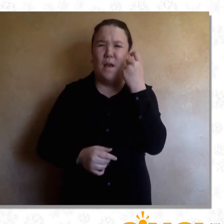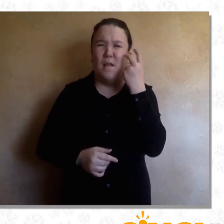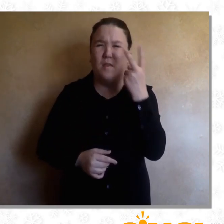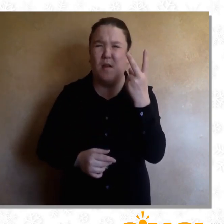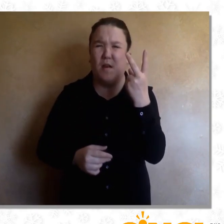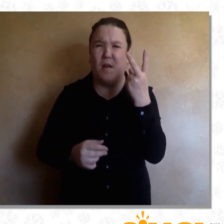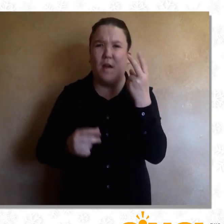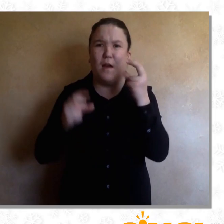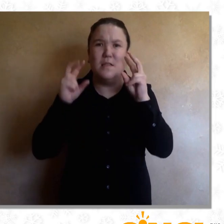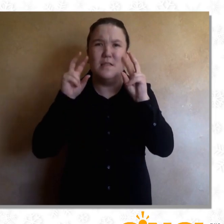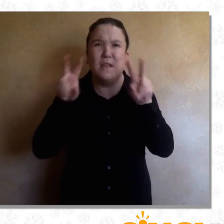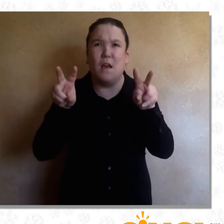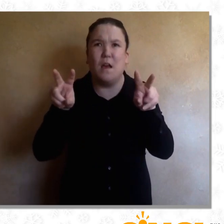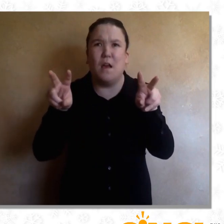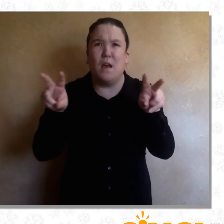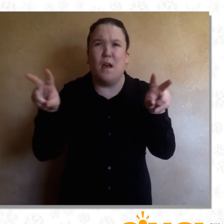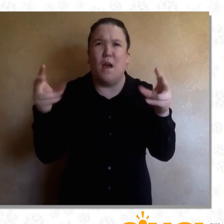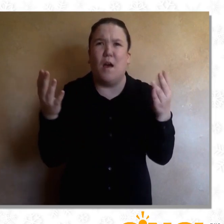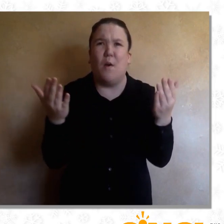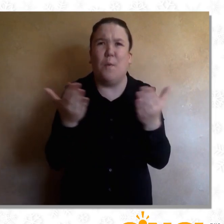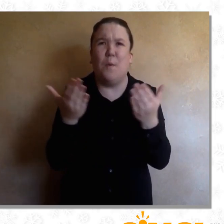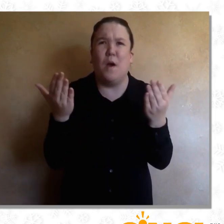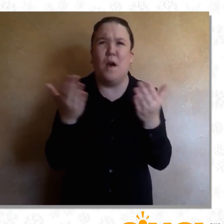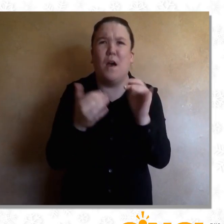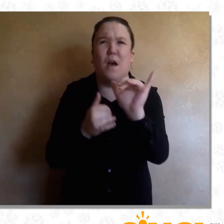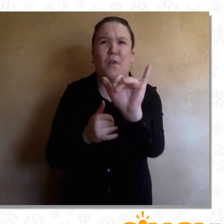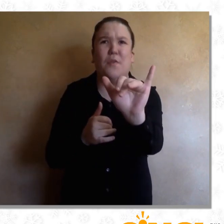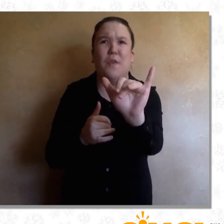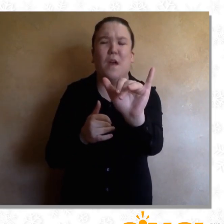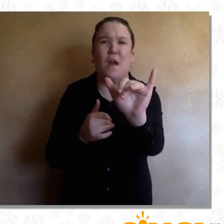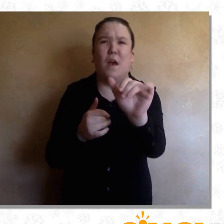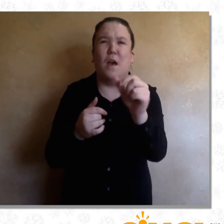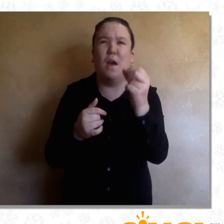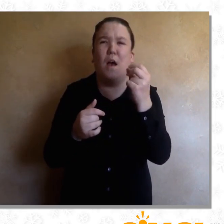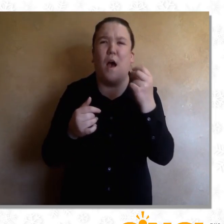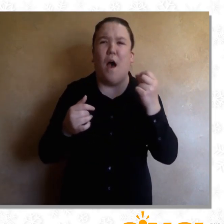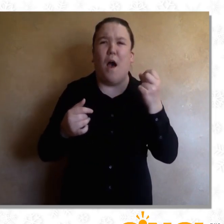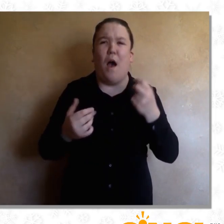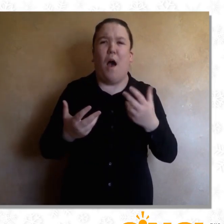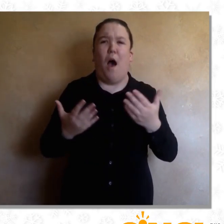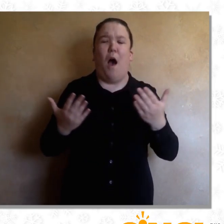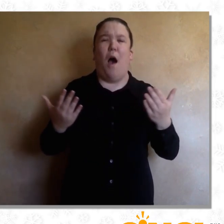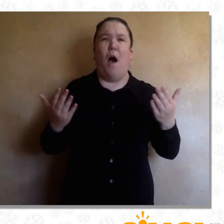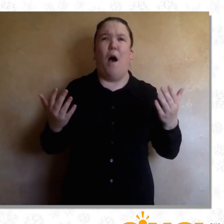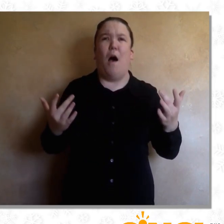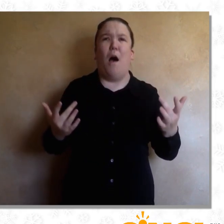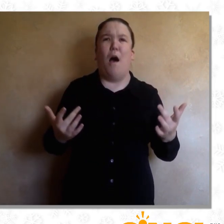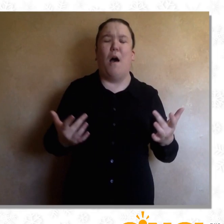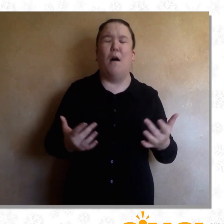in thy dark streets Shineth a temporary